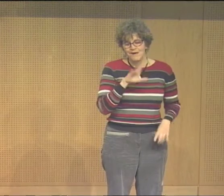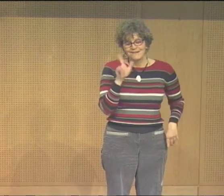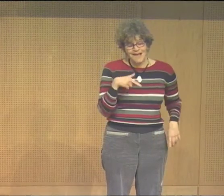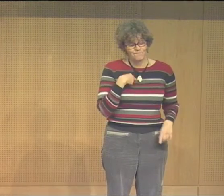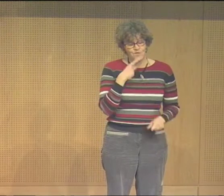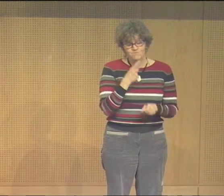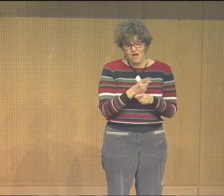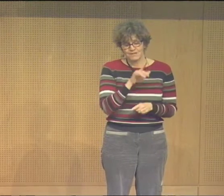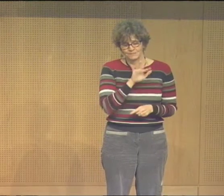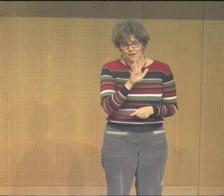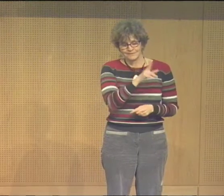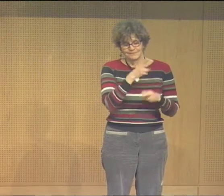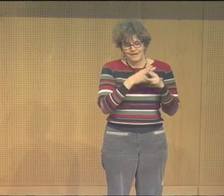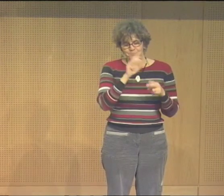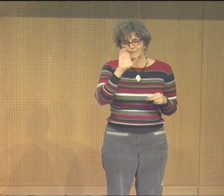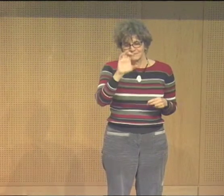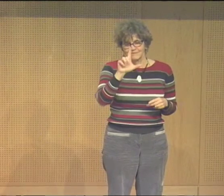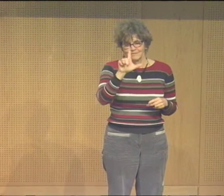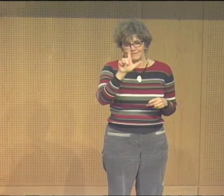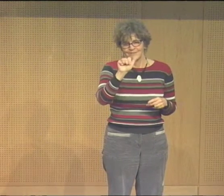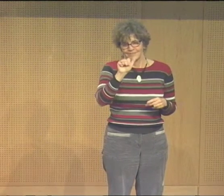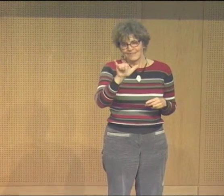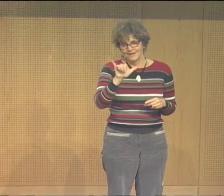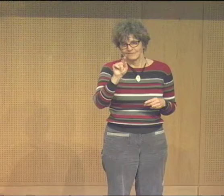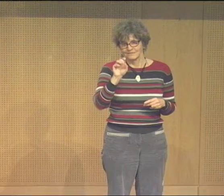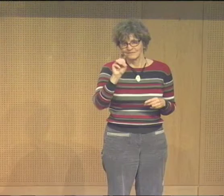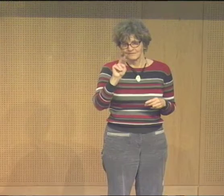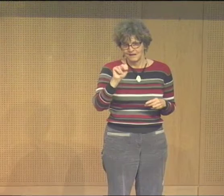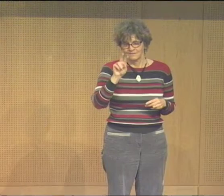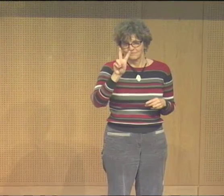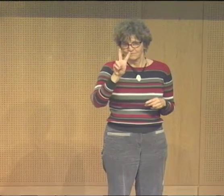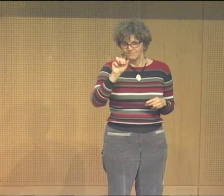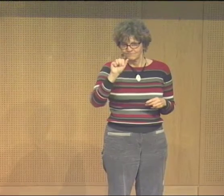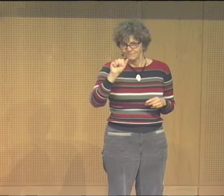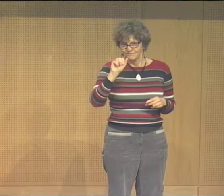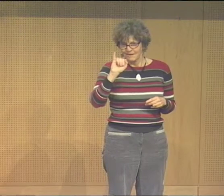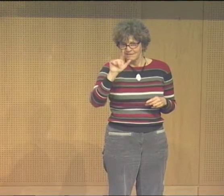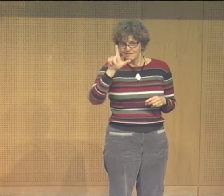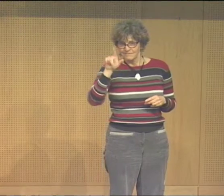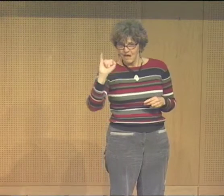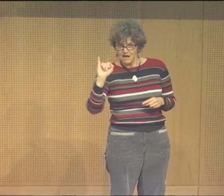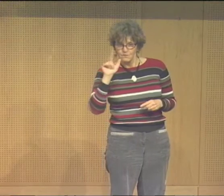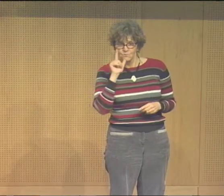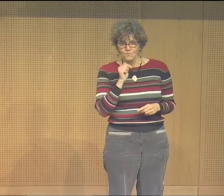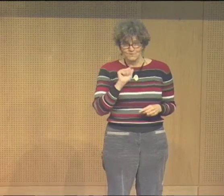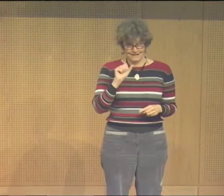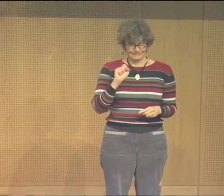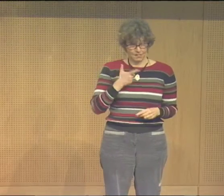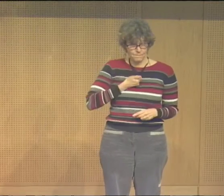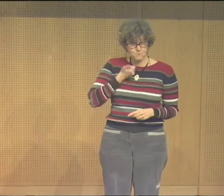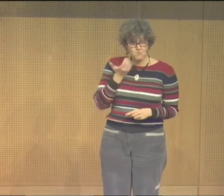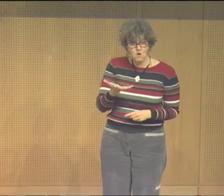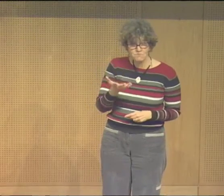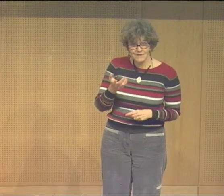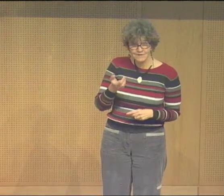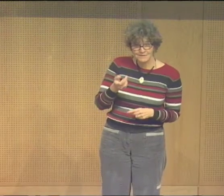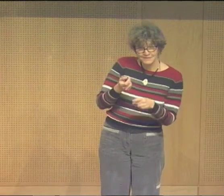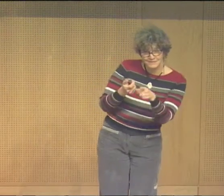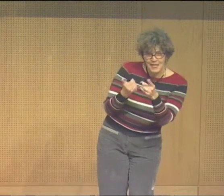And also, let me see if I have the right spelling of the name. This whole thing is actually a tribute to Clayton Valley as well. He